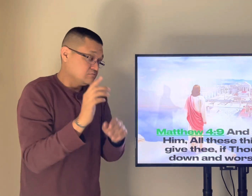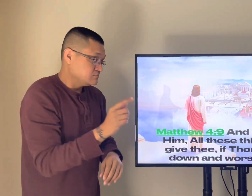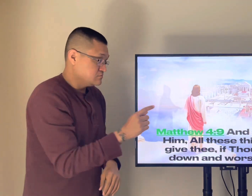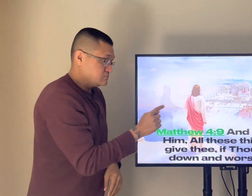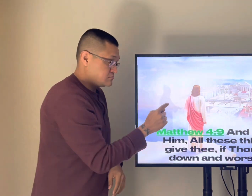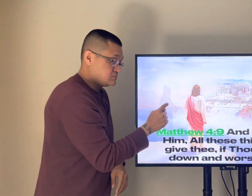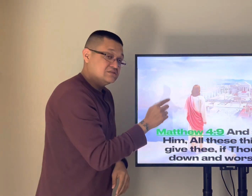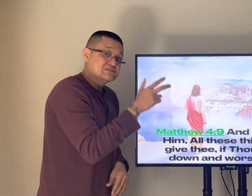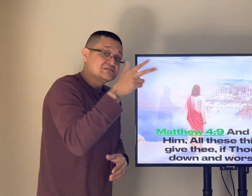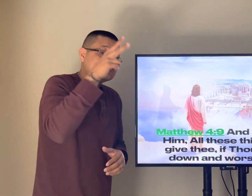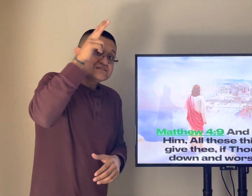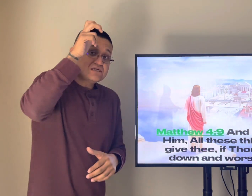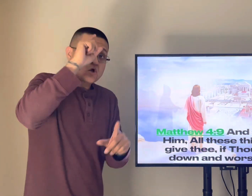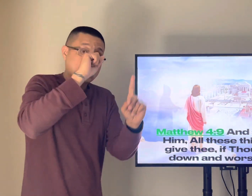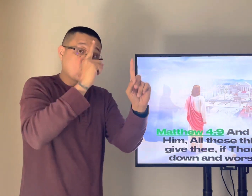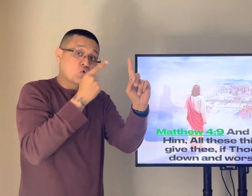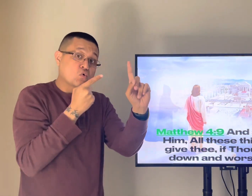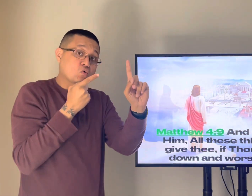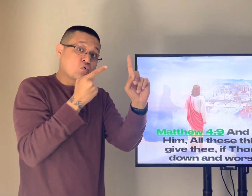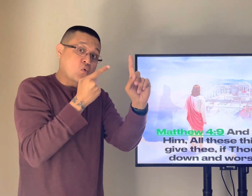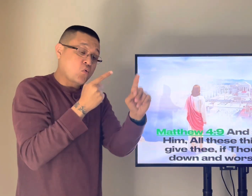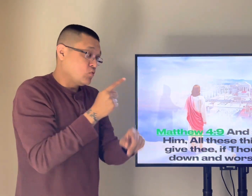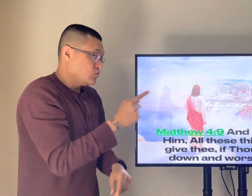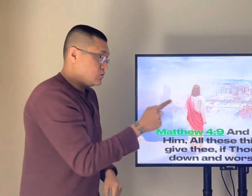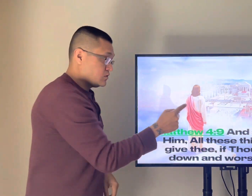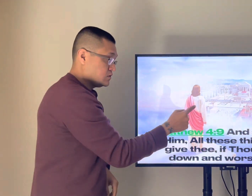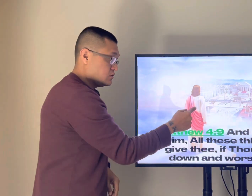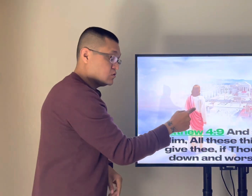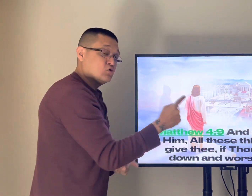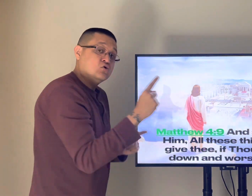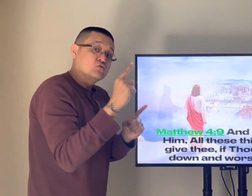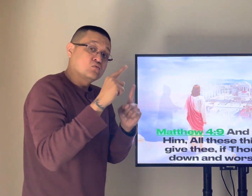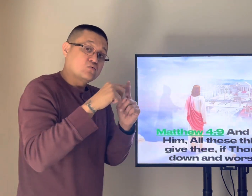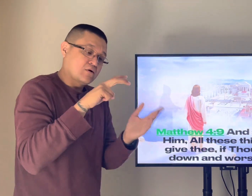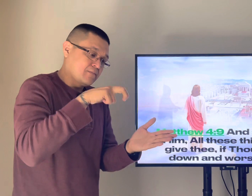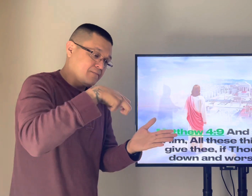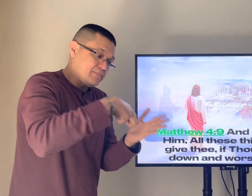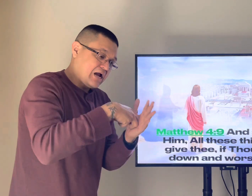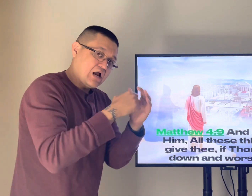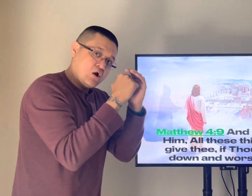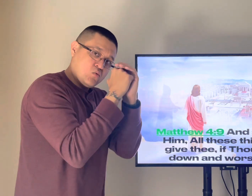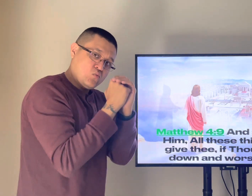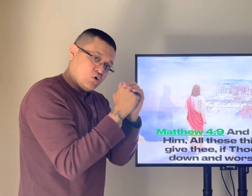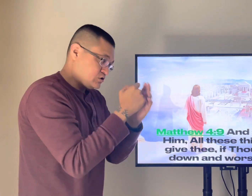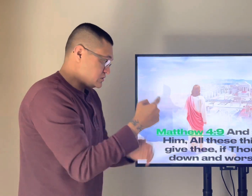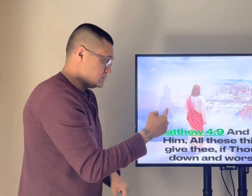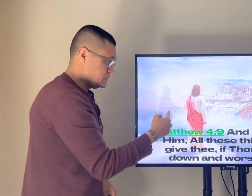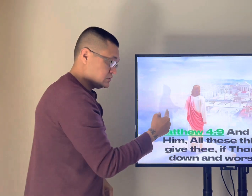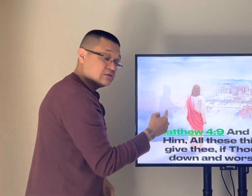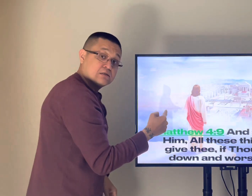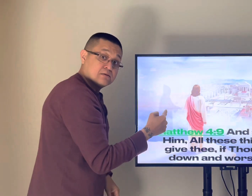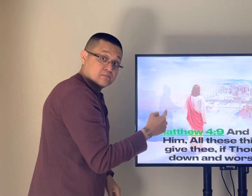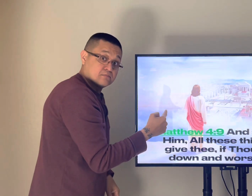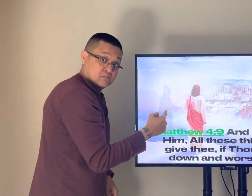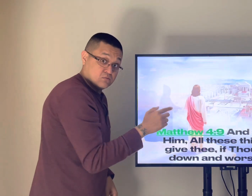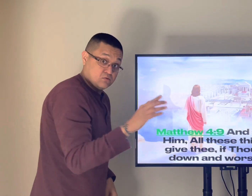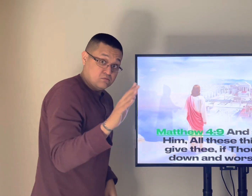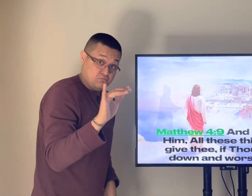okay you have satan and you have jesus and satan's goal is to get jesus to bow down